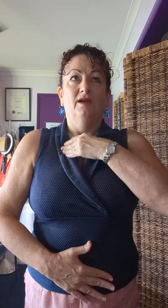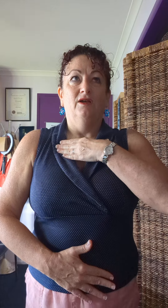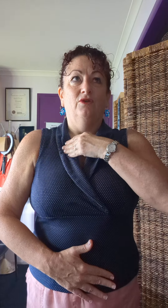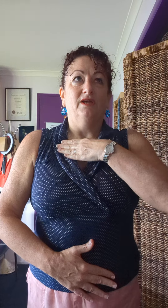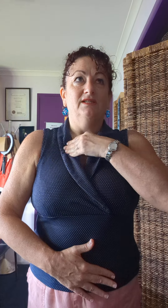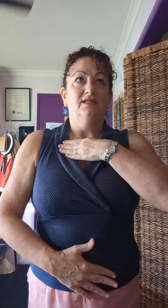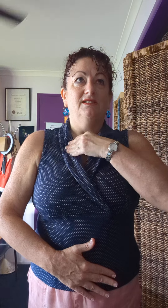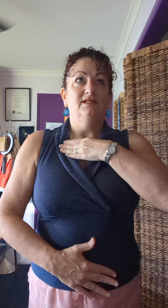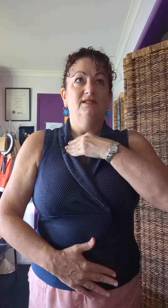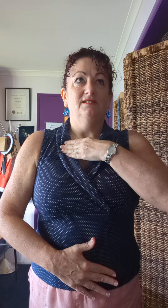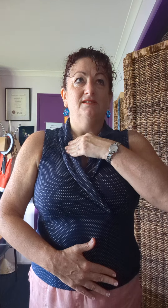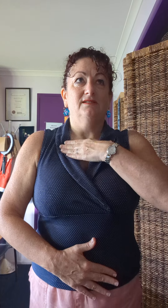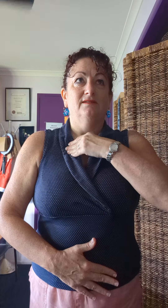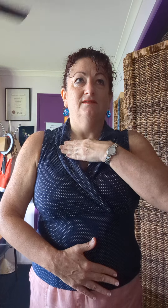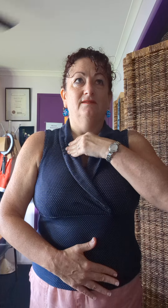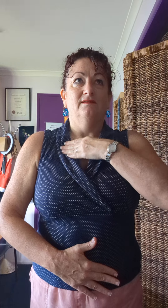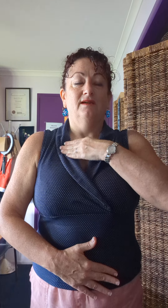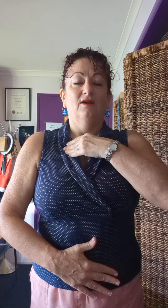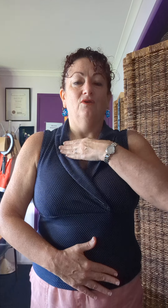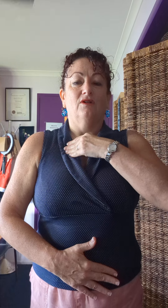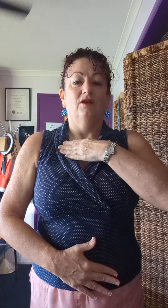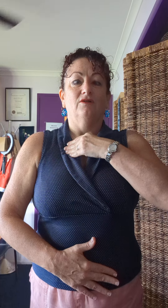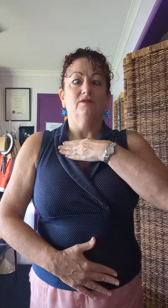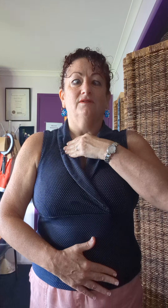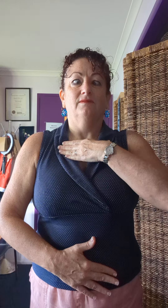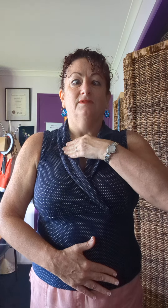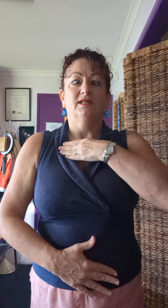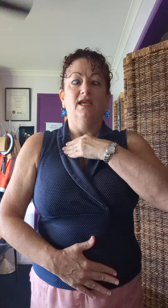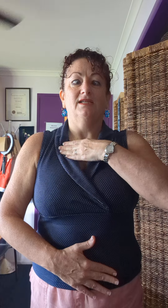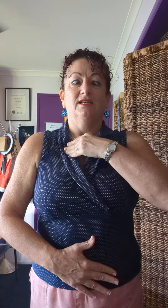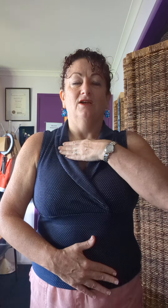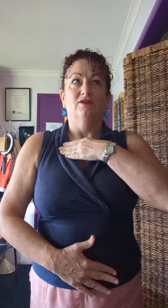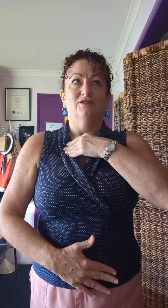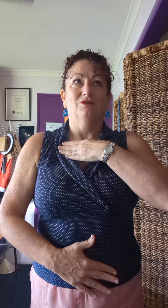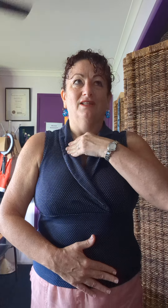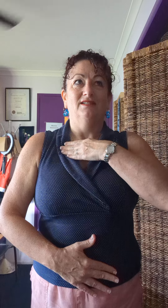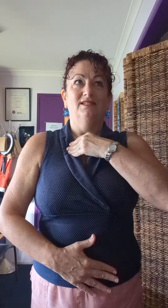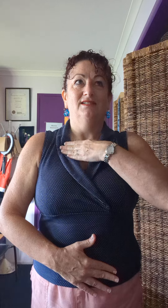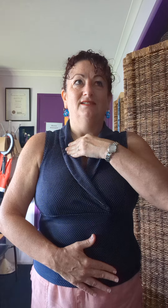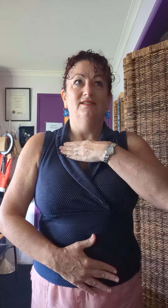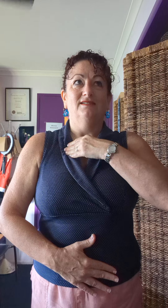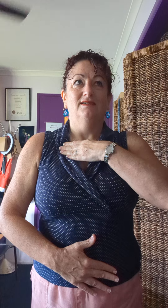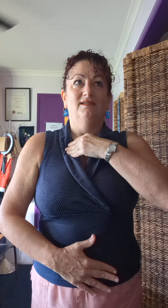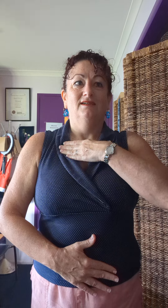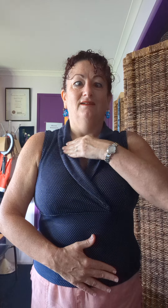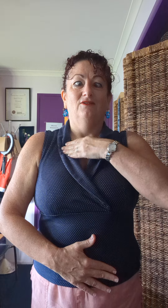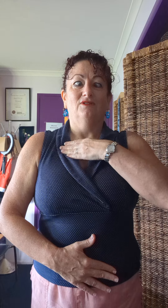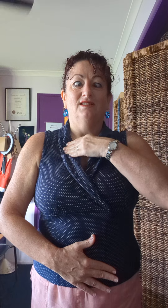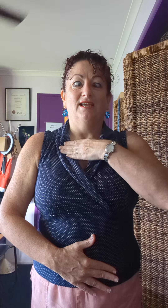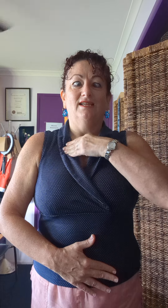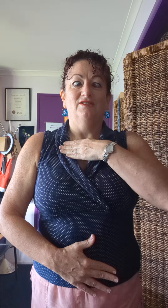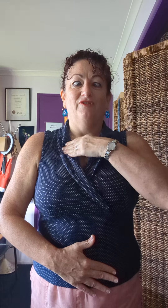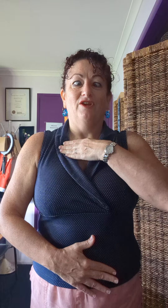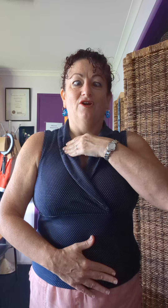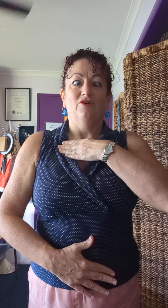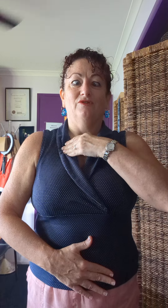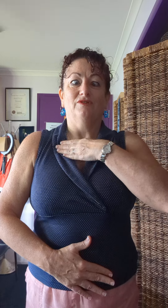Look into the distance, and look close to the end of your nose. Look in the distance, look to the end of your nose.